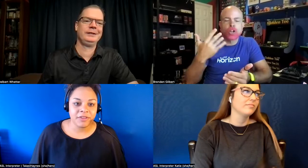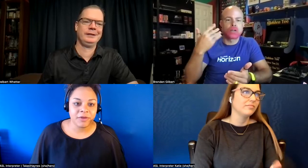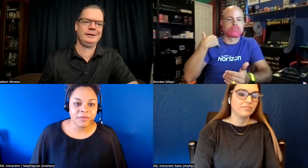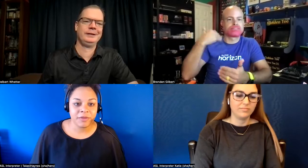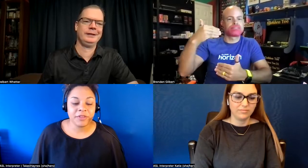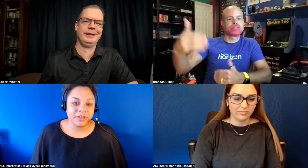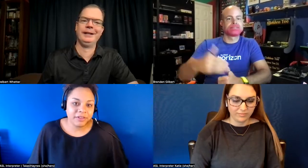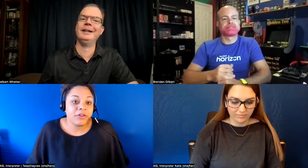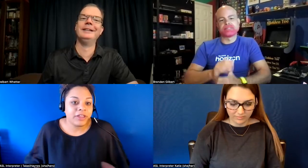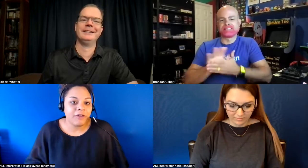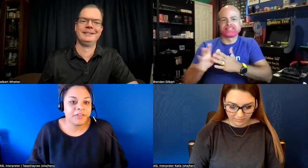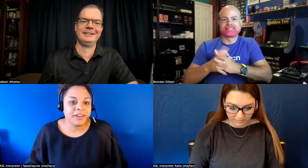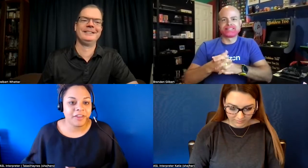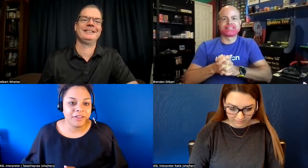they might maybe look like looking out for the next color